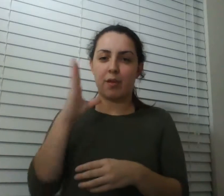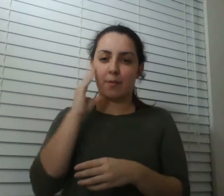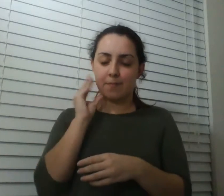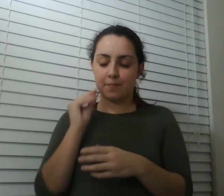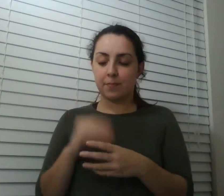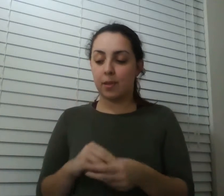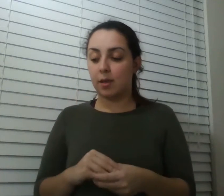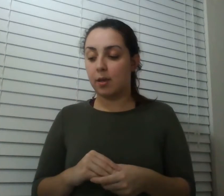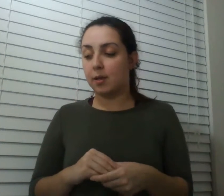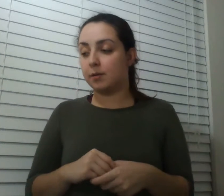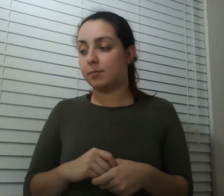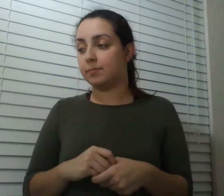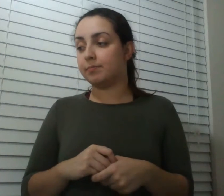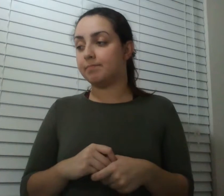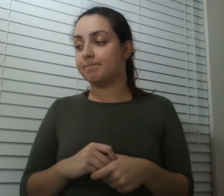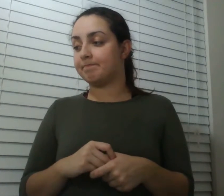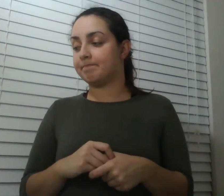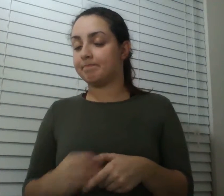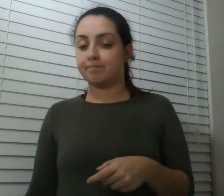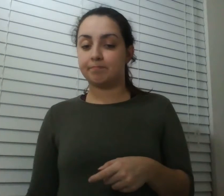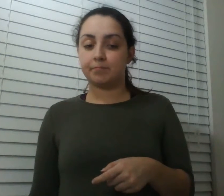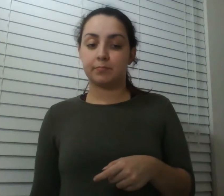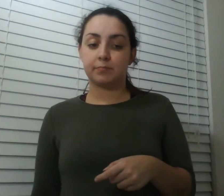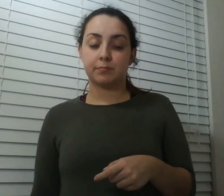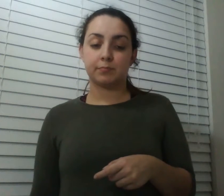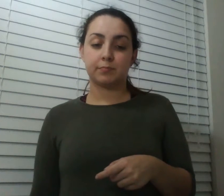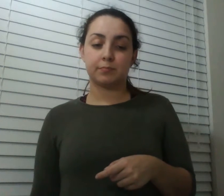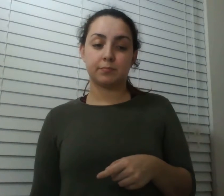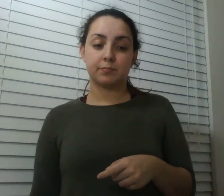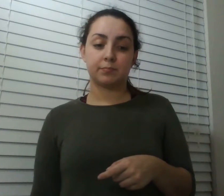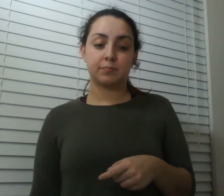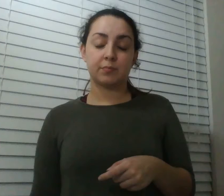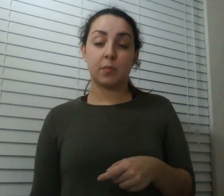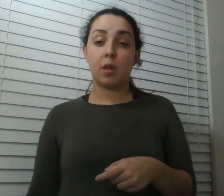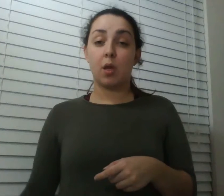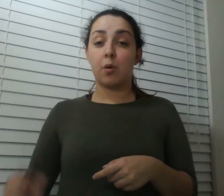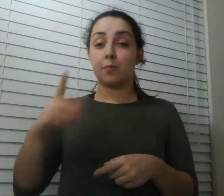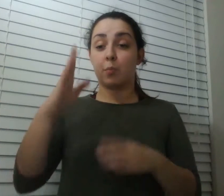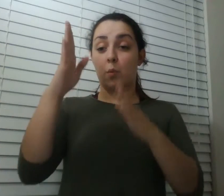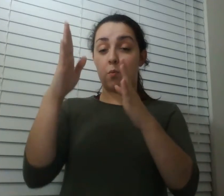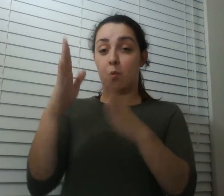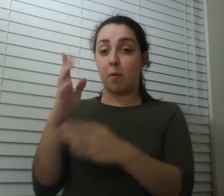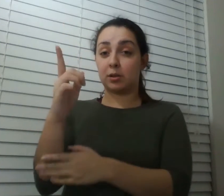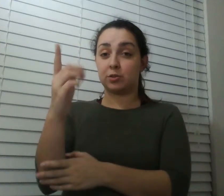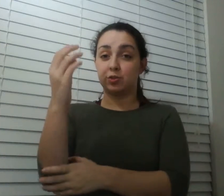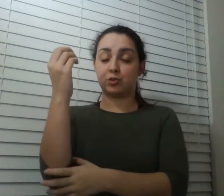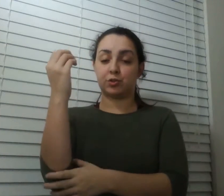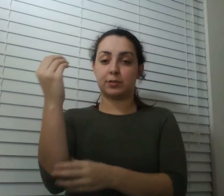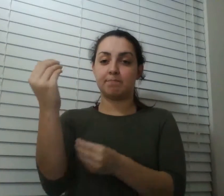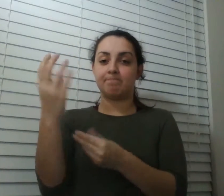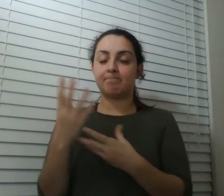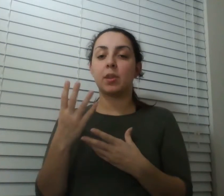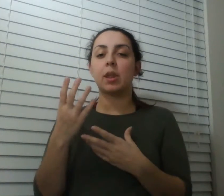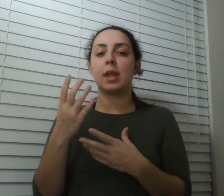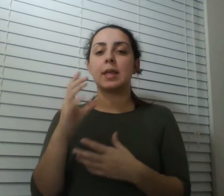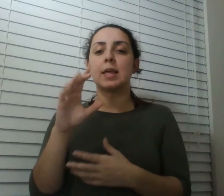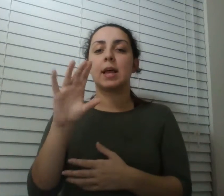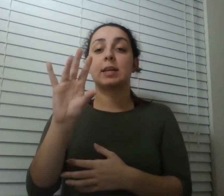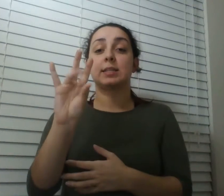everything shifts and one woman said it was at about like seven centimeters and that's when you like lose your mind